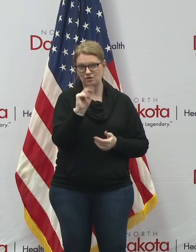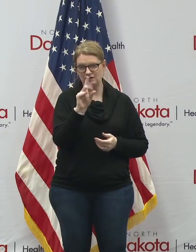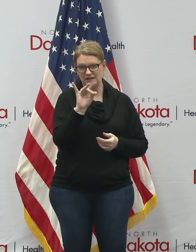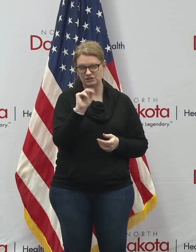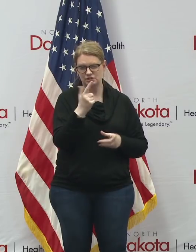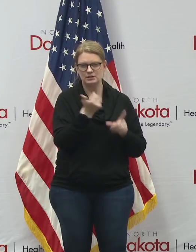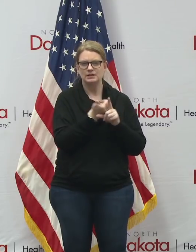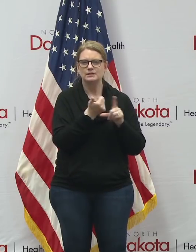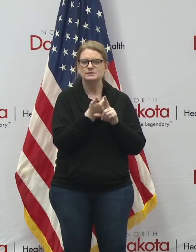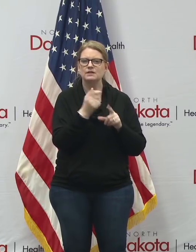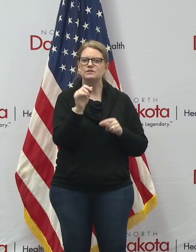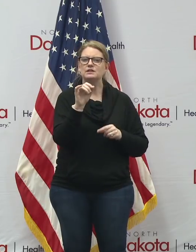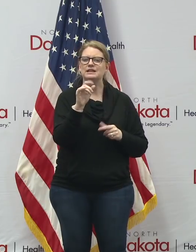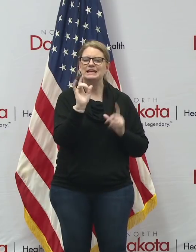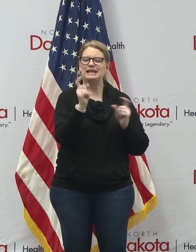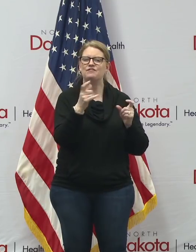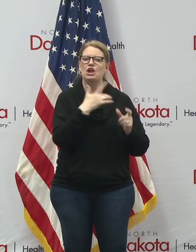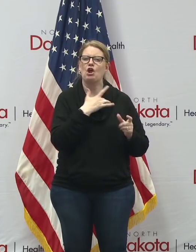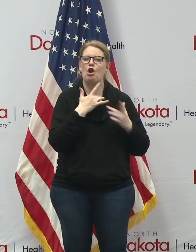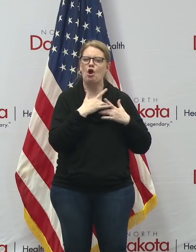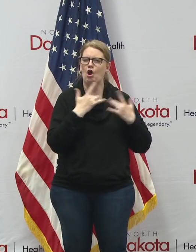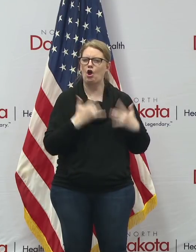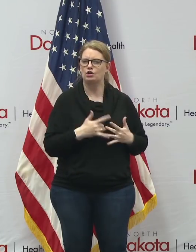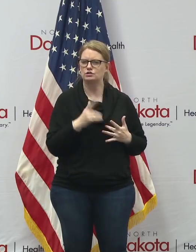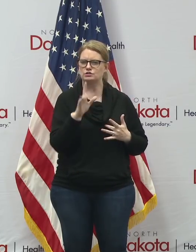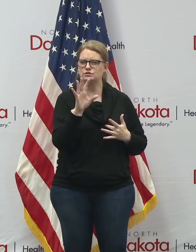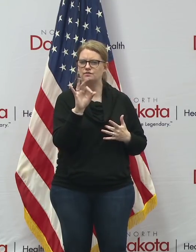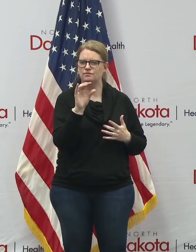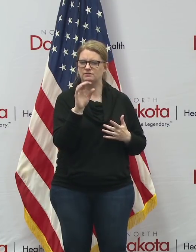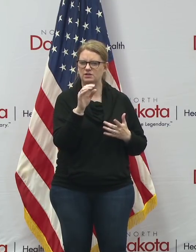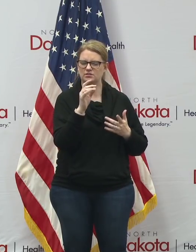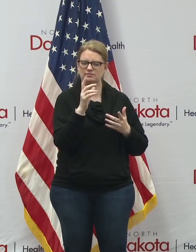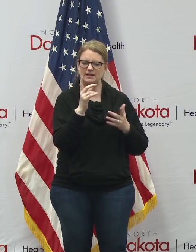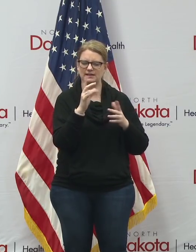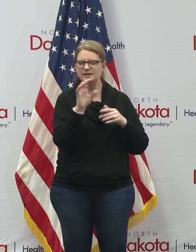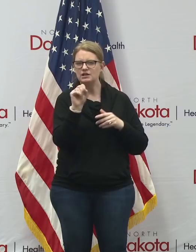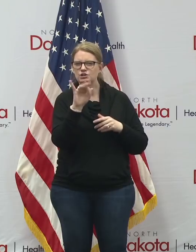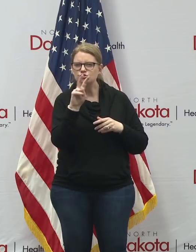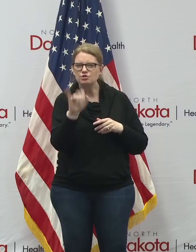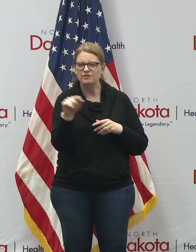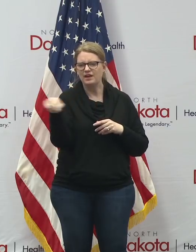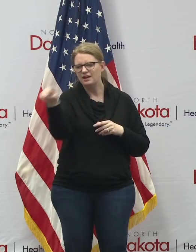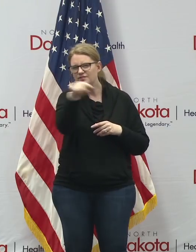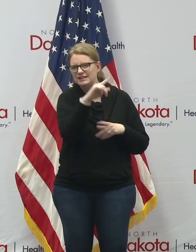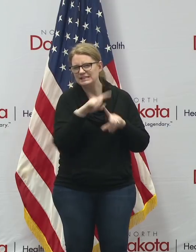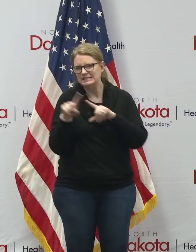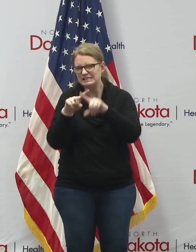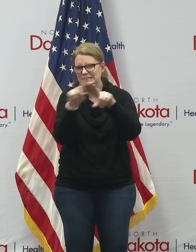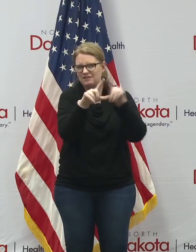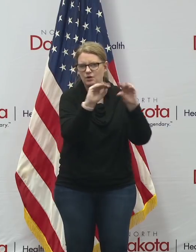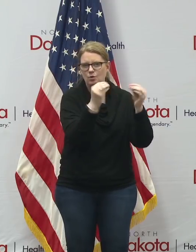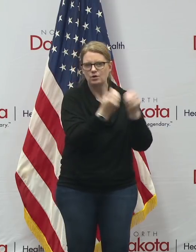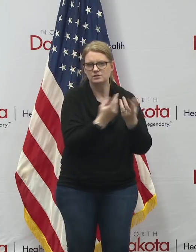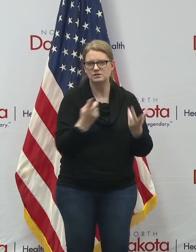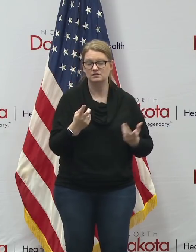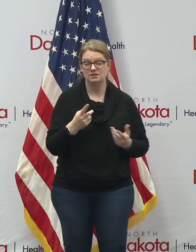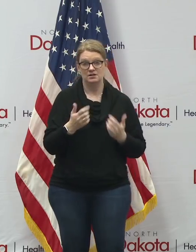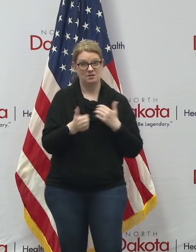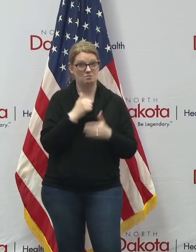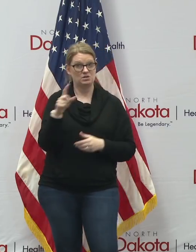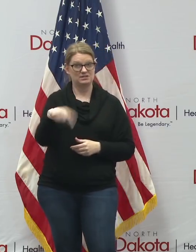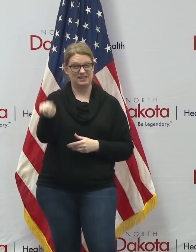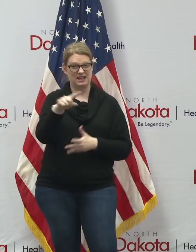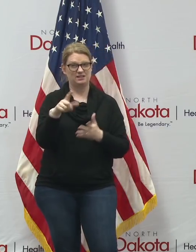hearts program did a survey of a number of charitable organizations in north dakota most of whom said that they had canceled a